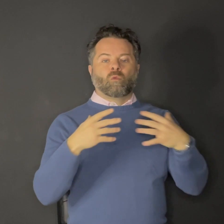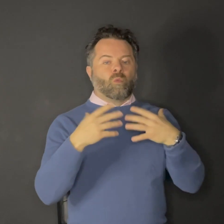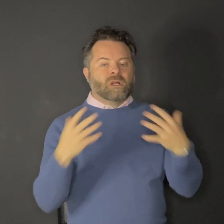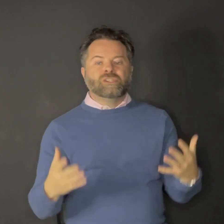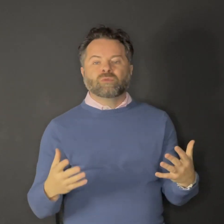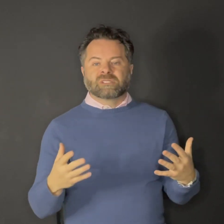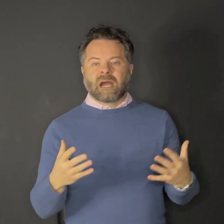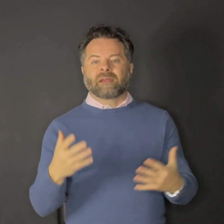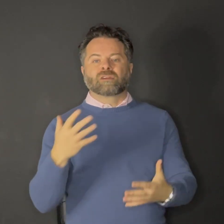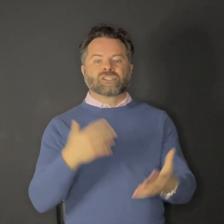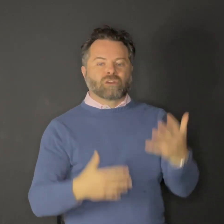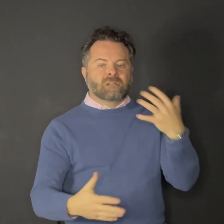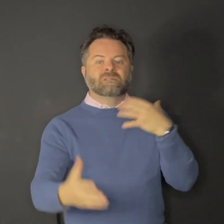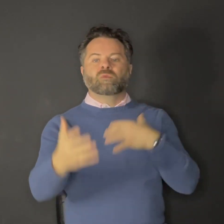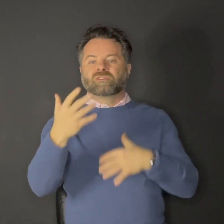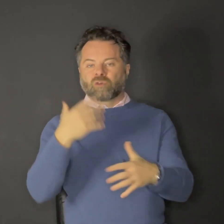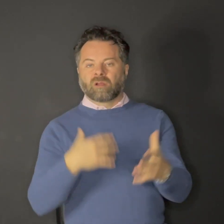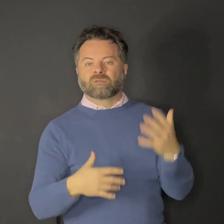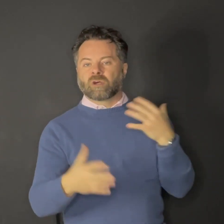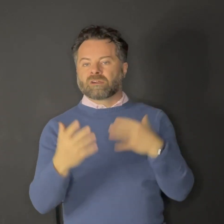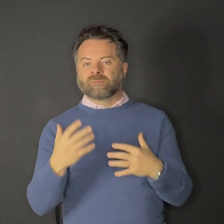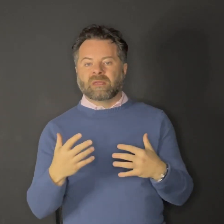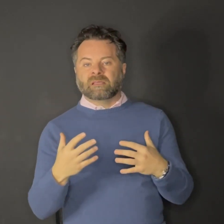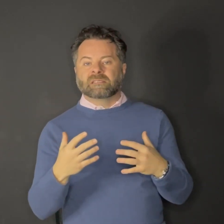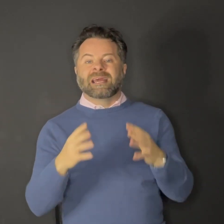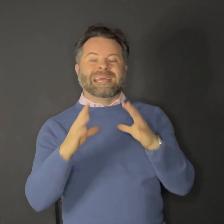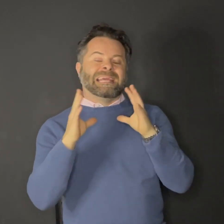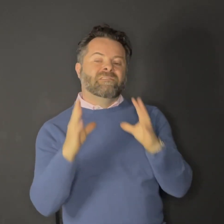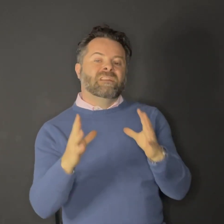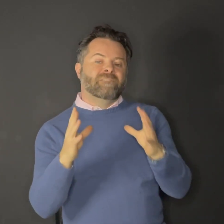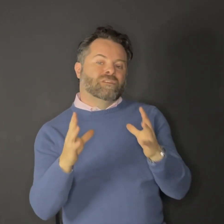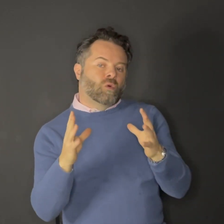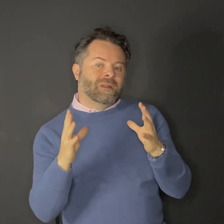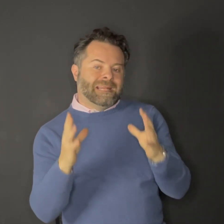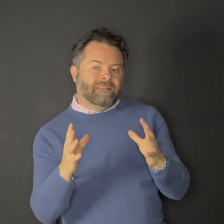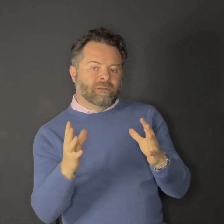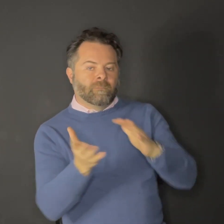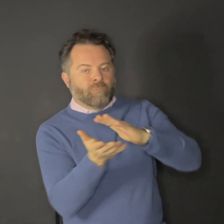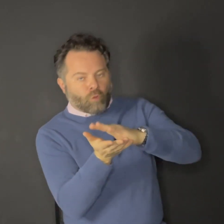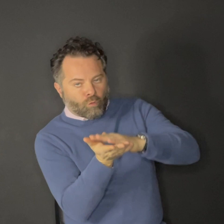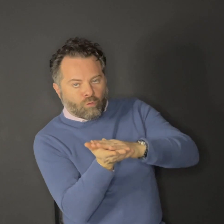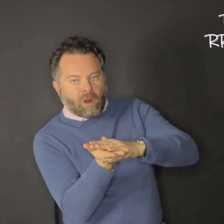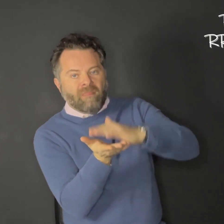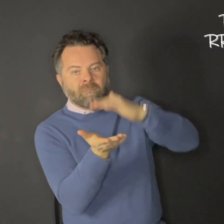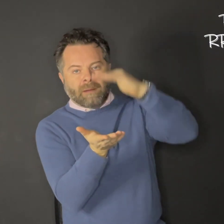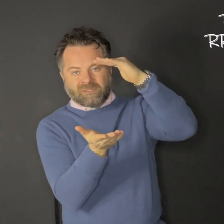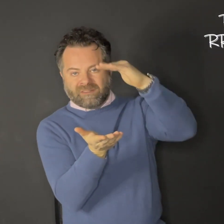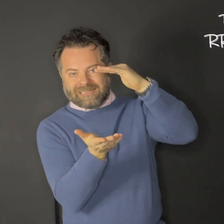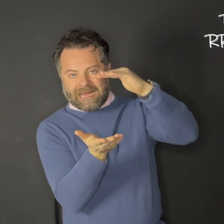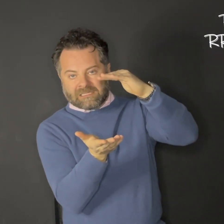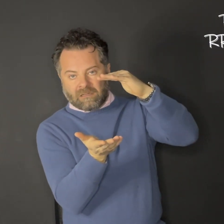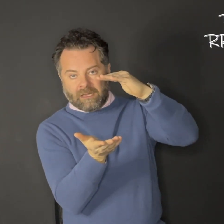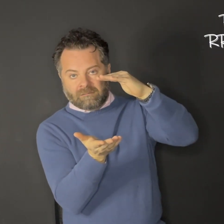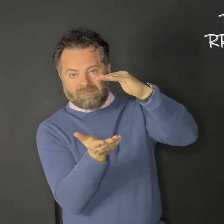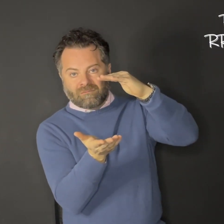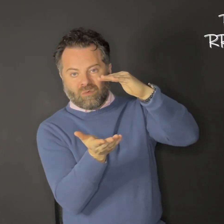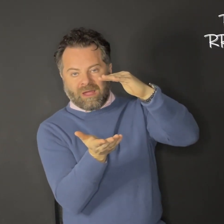Once you retire, start to withdraw those RSPs. Even if you don't need them, run them up to the tax line, okay?